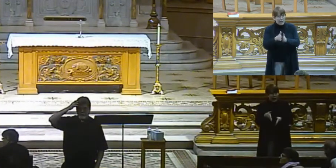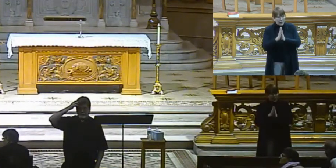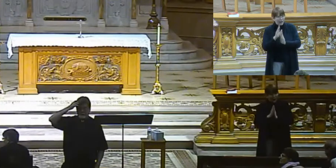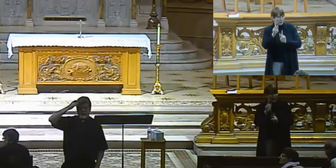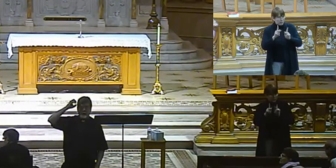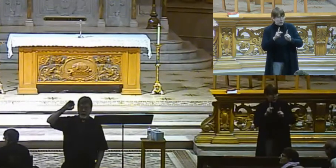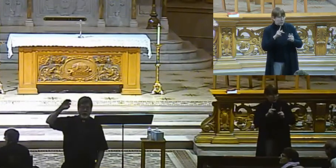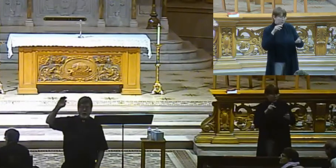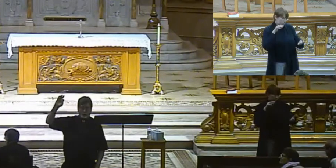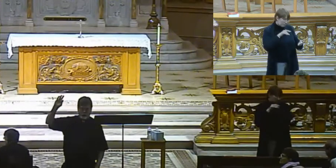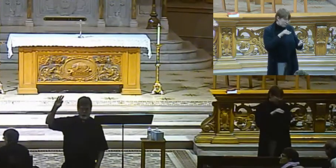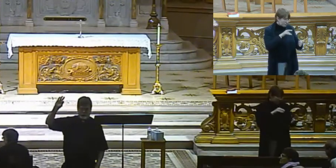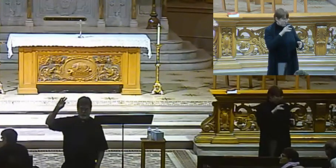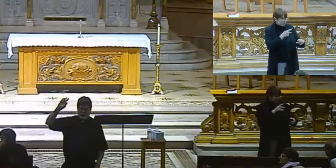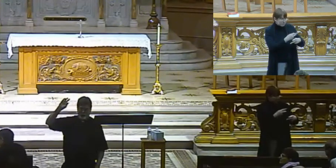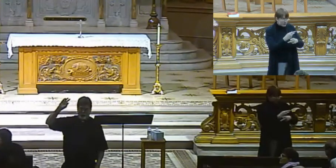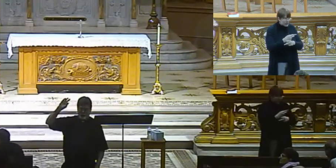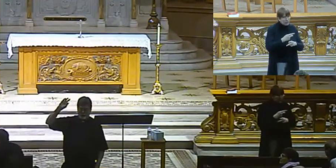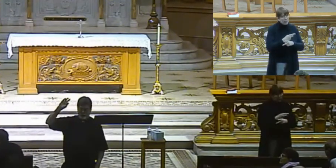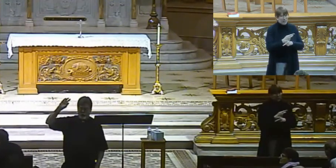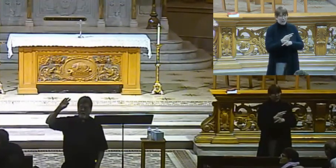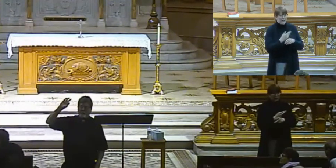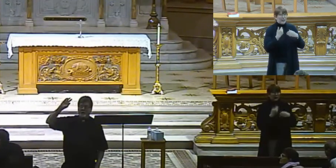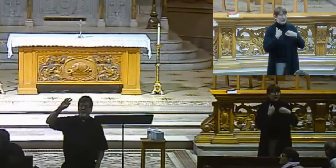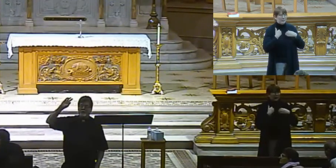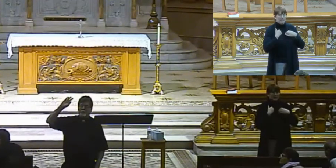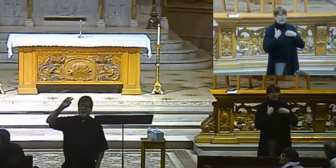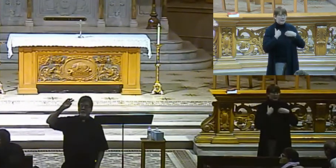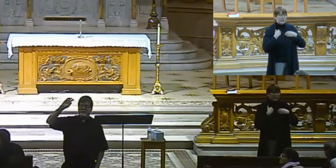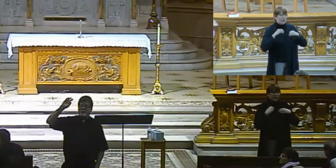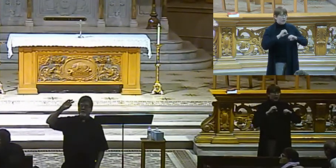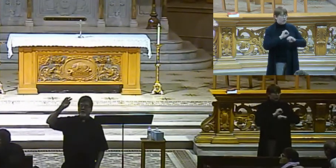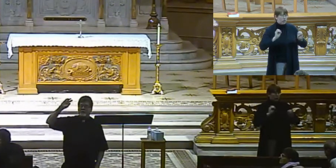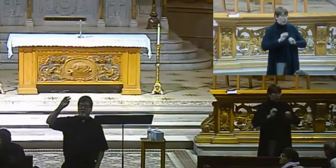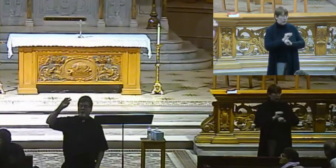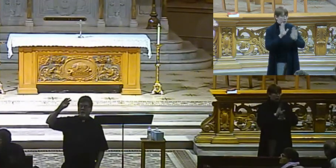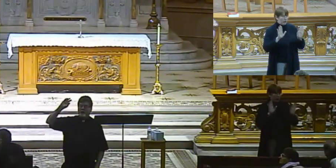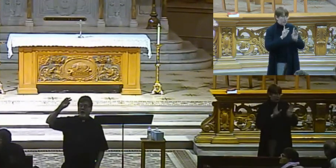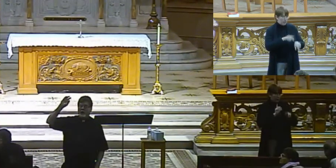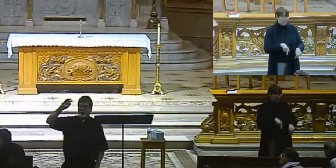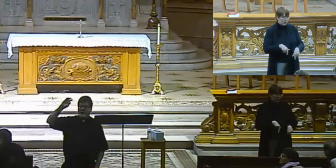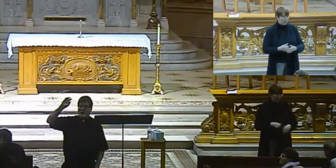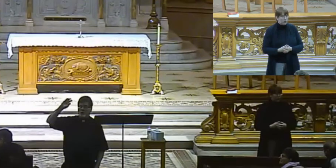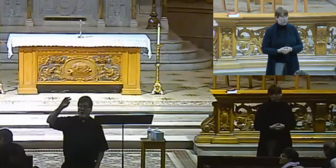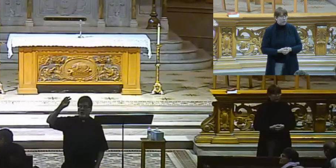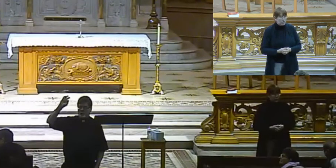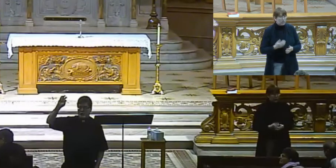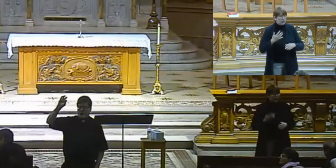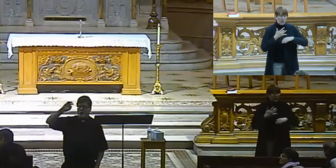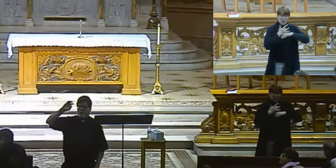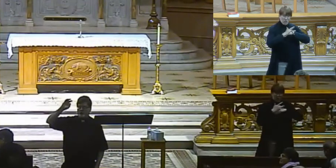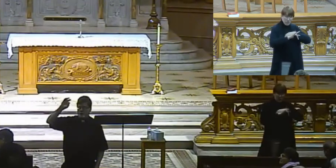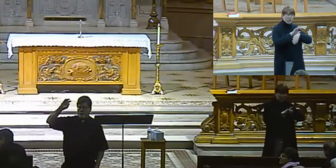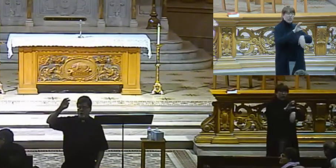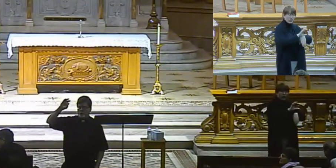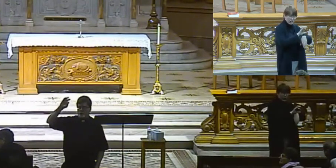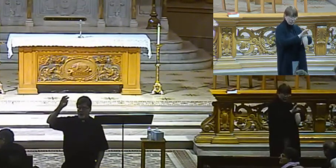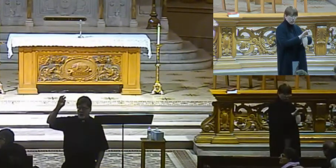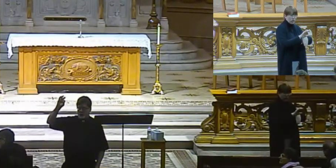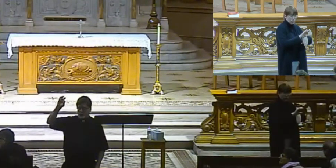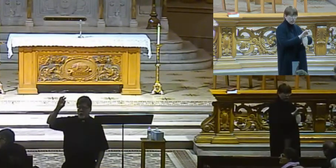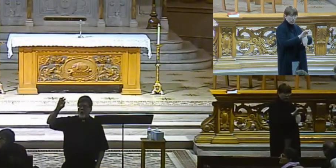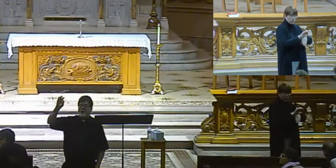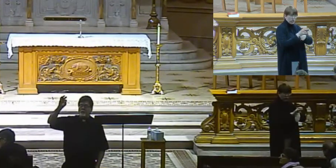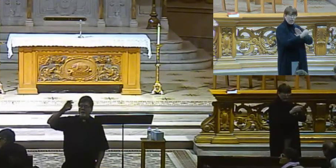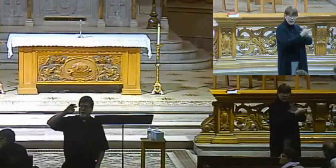back with very inconclusive responses because there seems to have been women in the early church who were referred to as